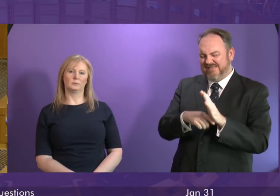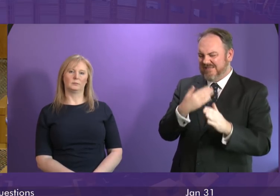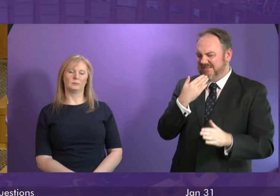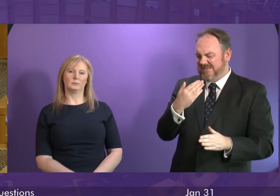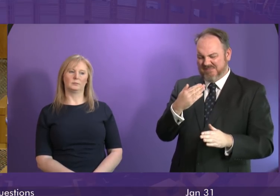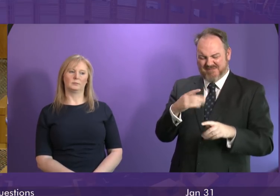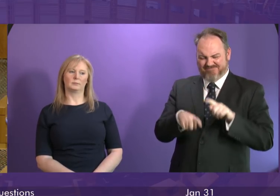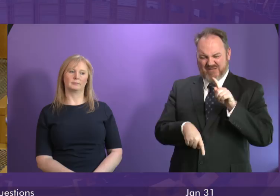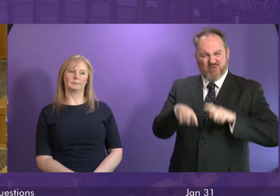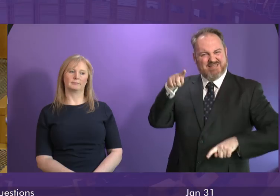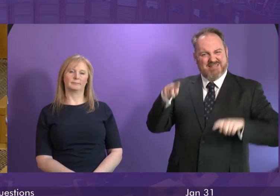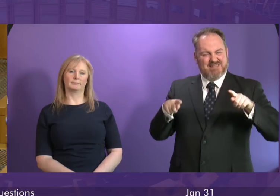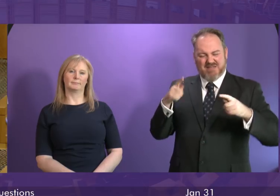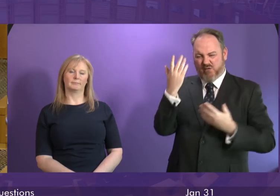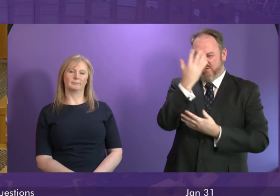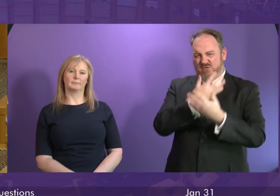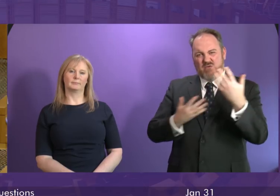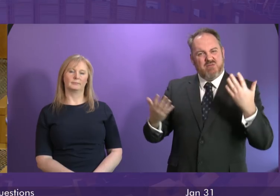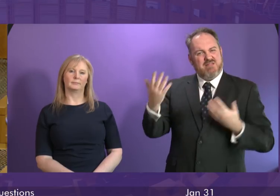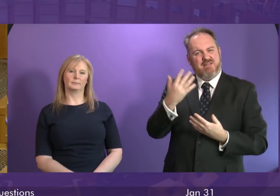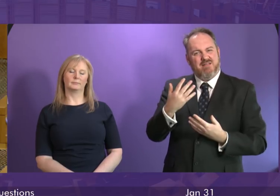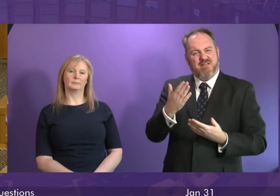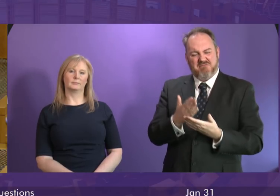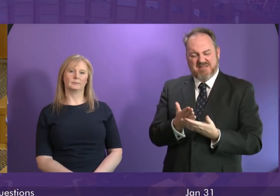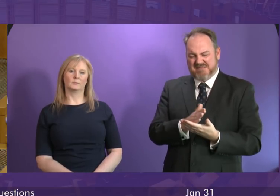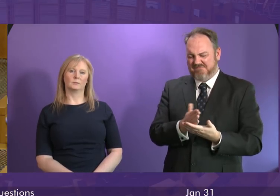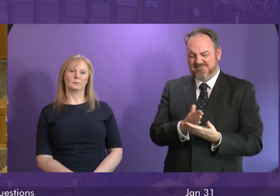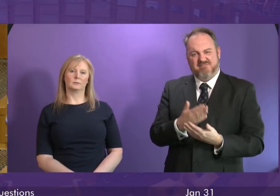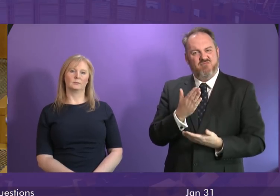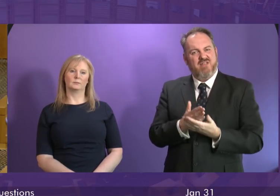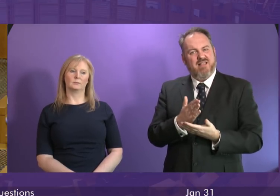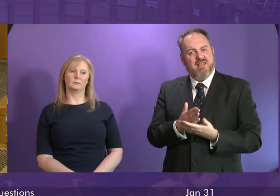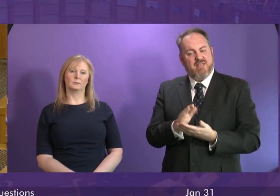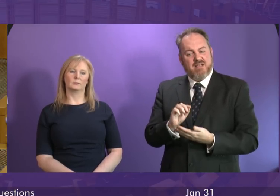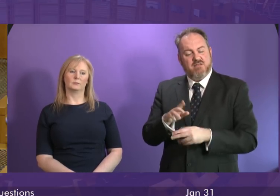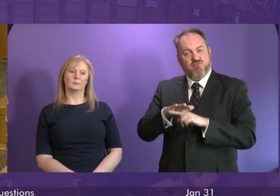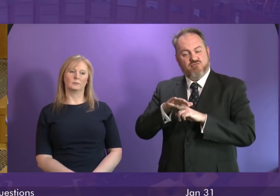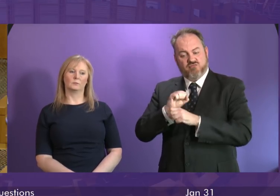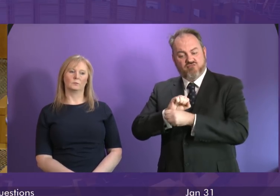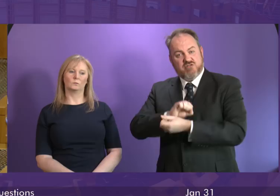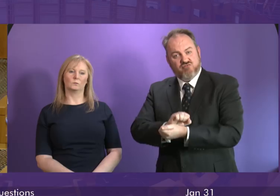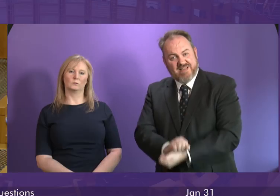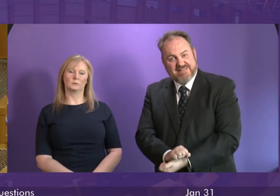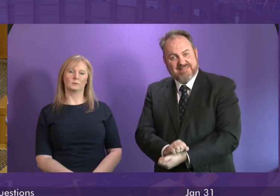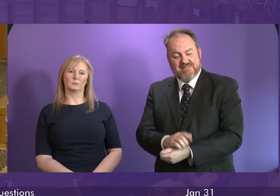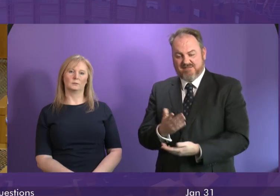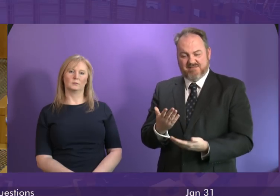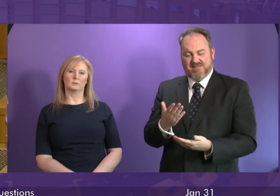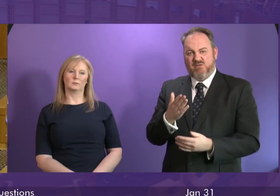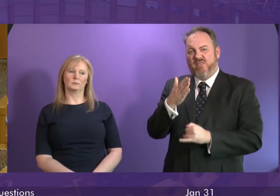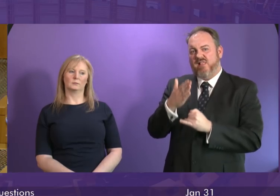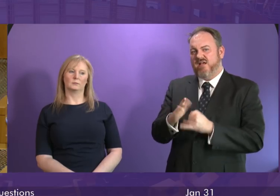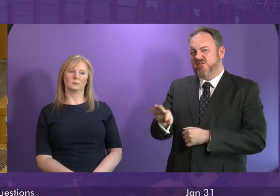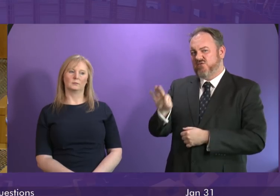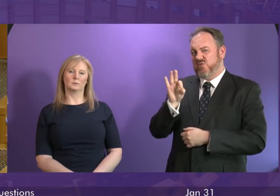and ambiguous and he is not certain that restraint is used as a last resort so will she